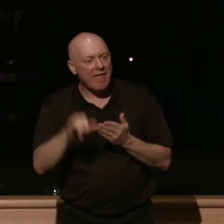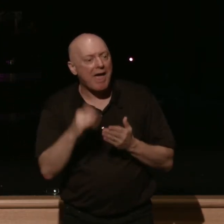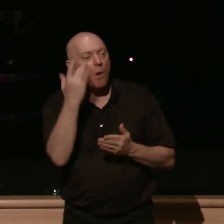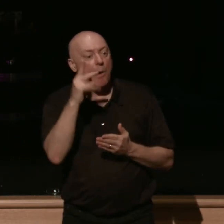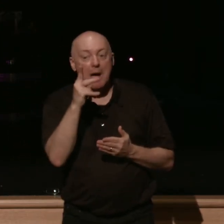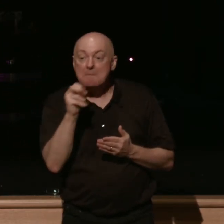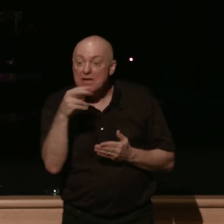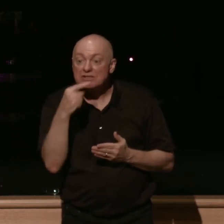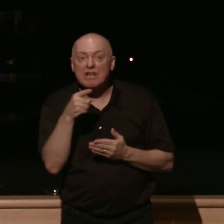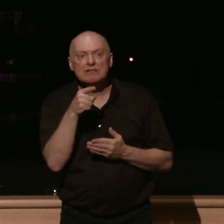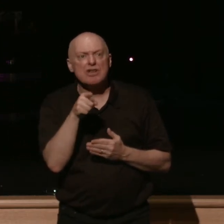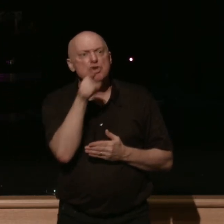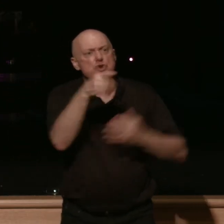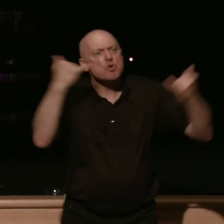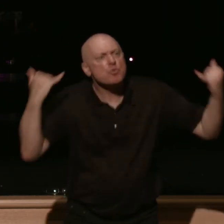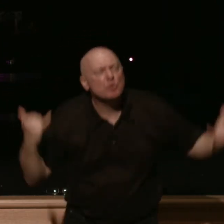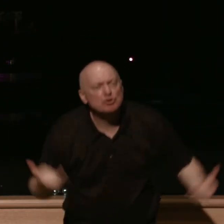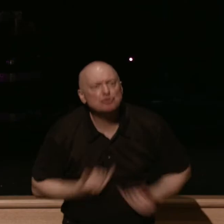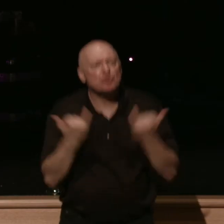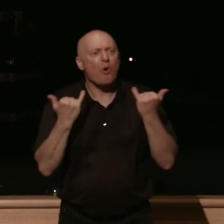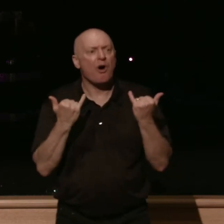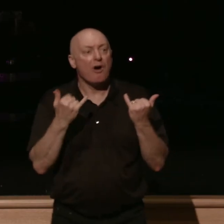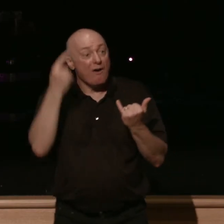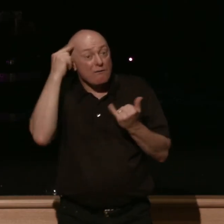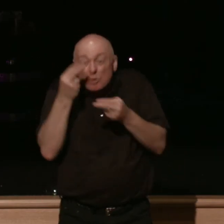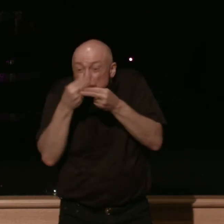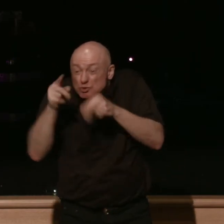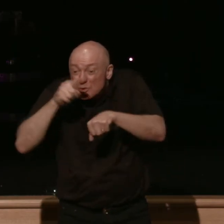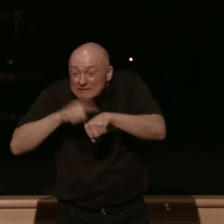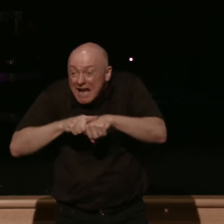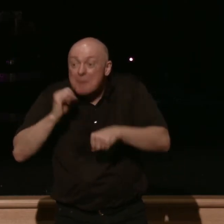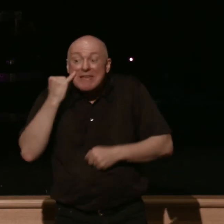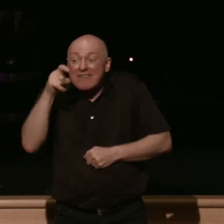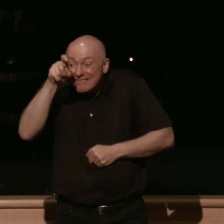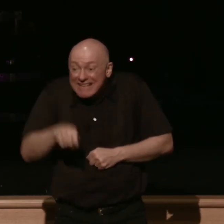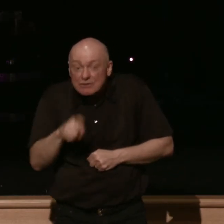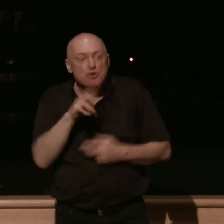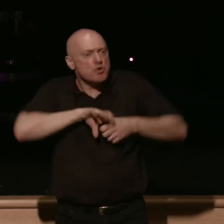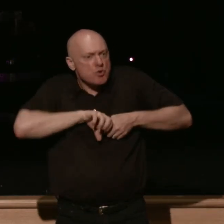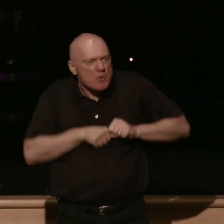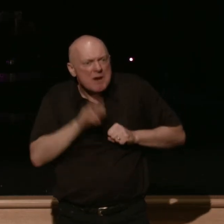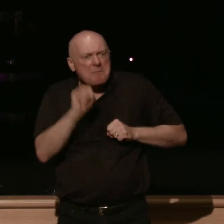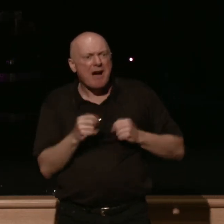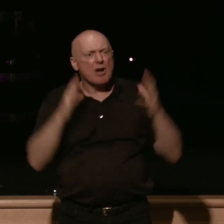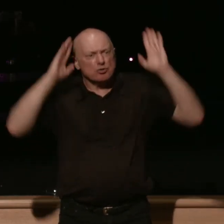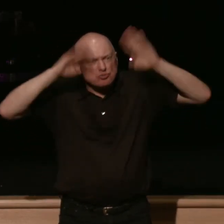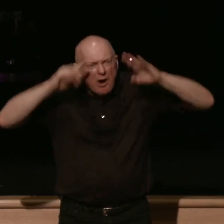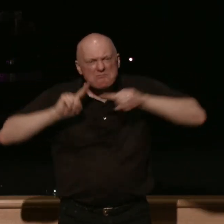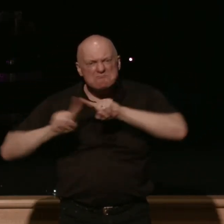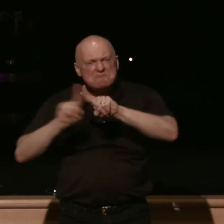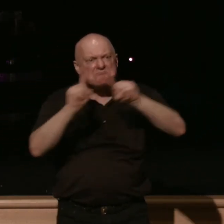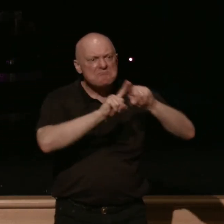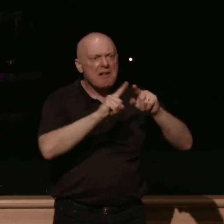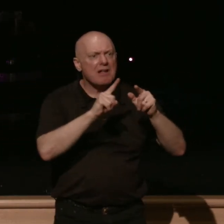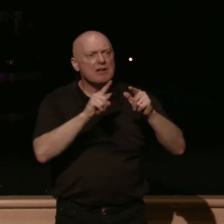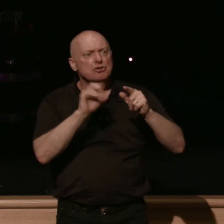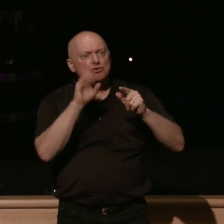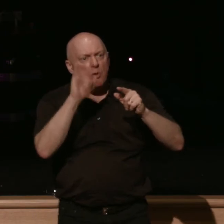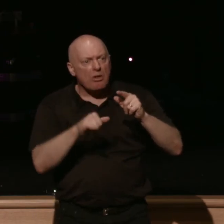and this you rejoice though now for a little while if necessary you've been grieved by various trials so that the tested genuineness of your